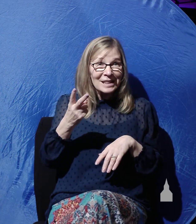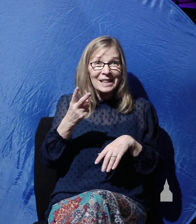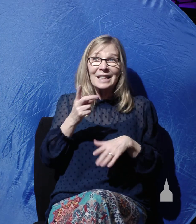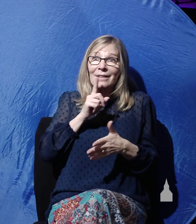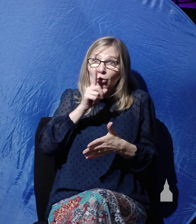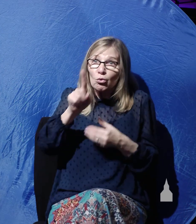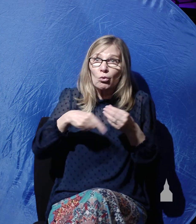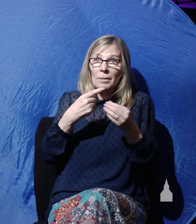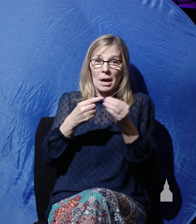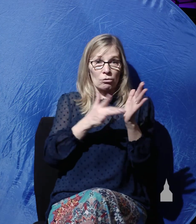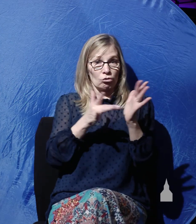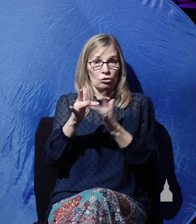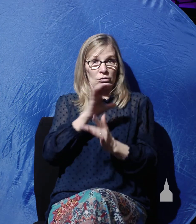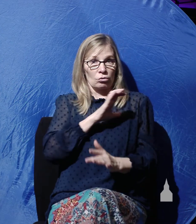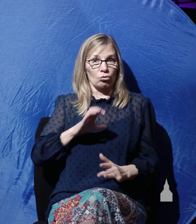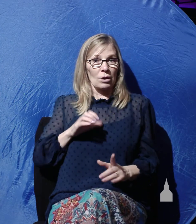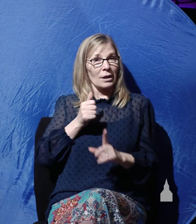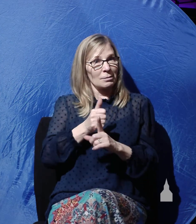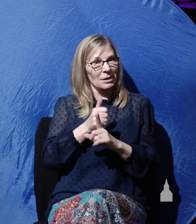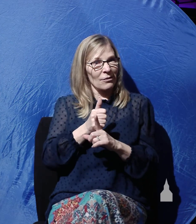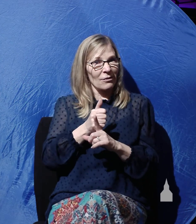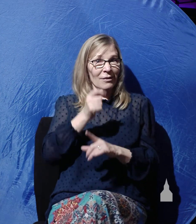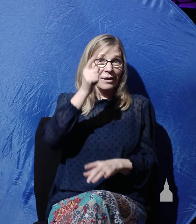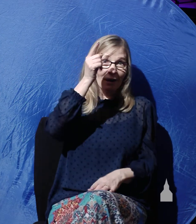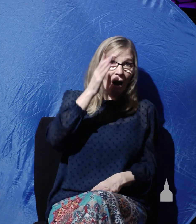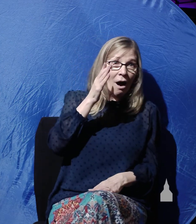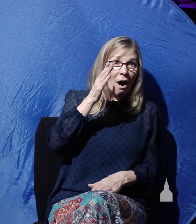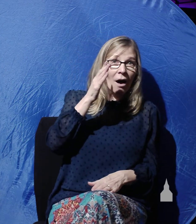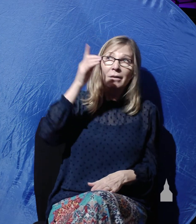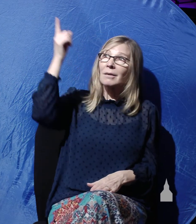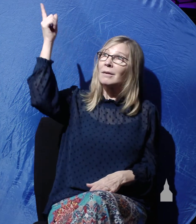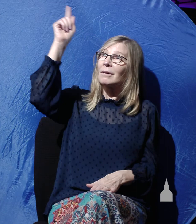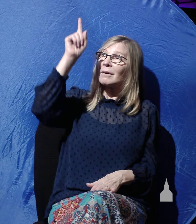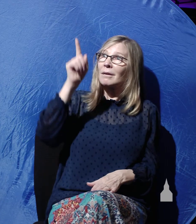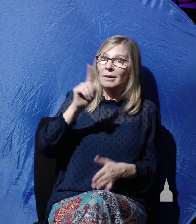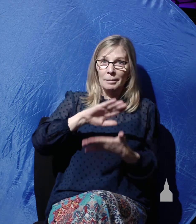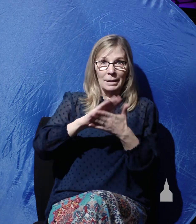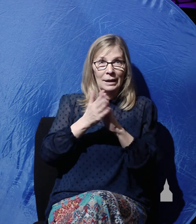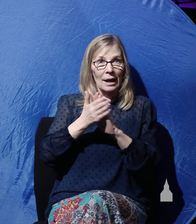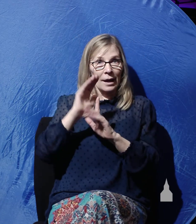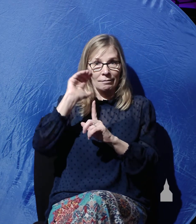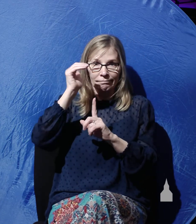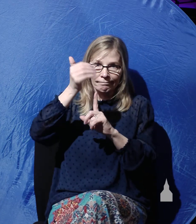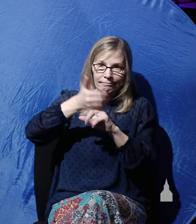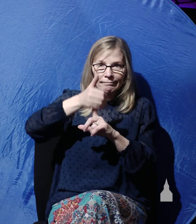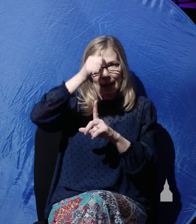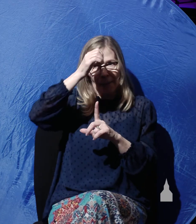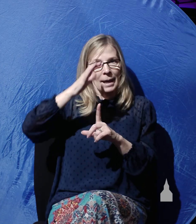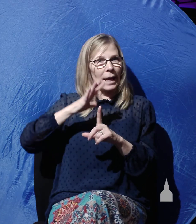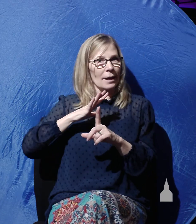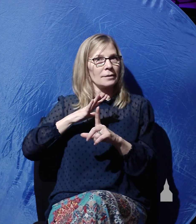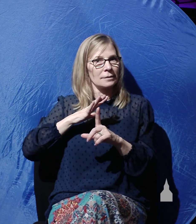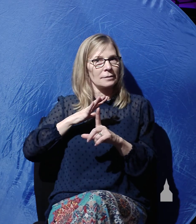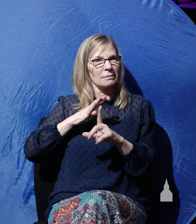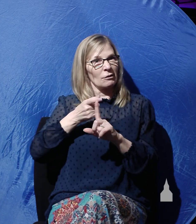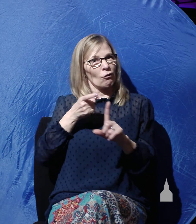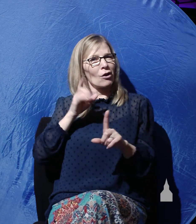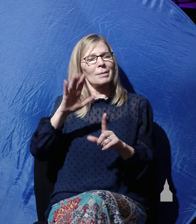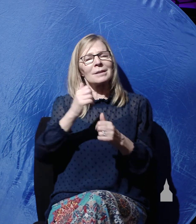Christ, who is God and became a man, the God-man, that out of his infinite love for you, he